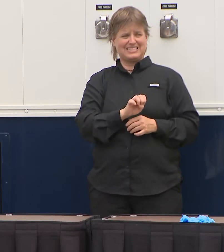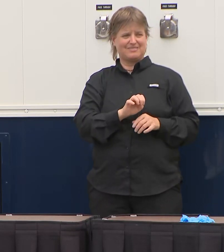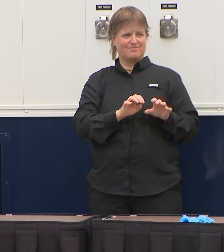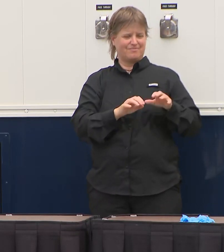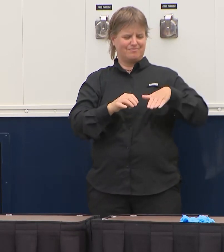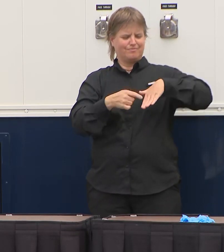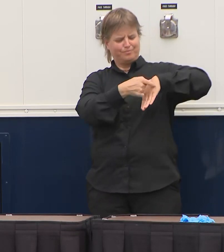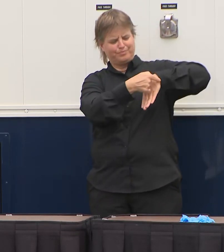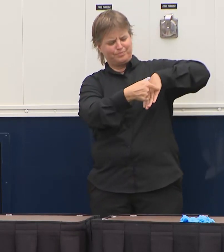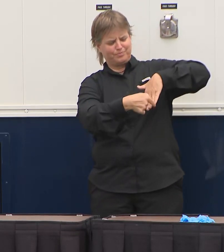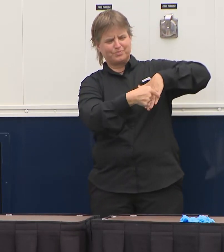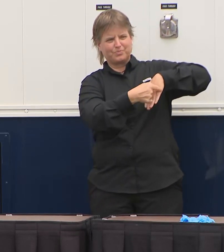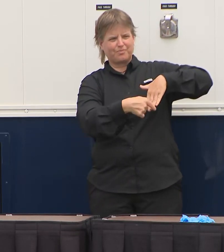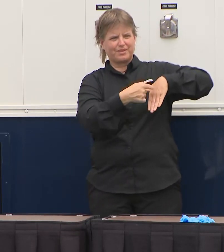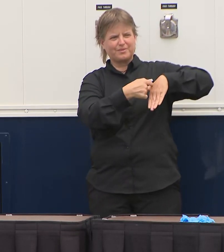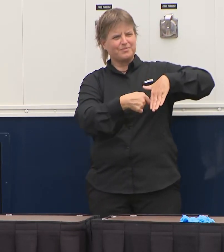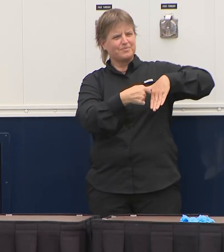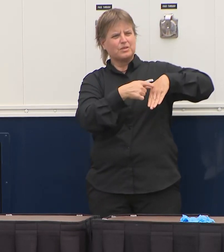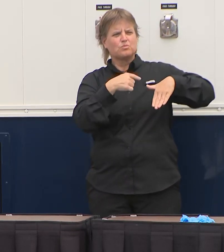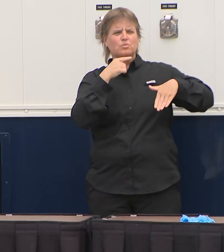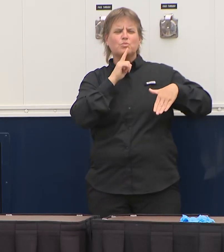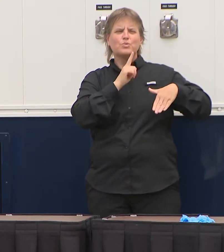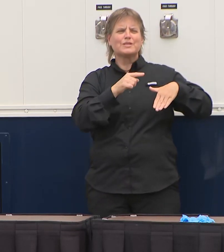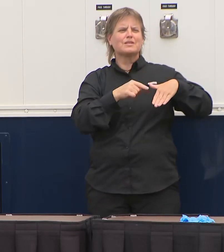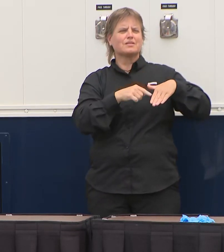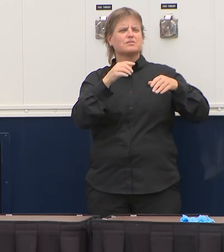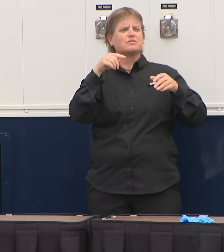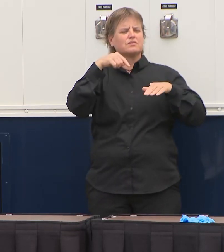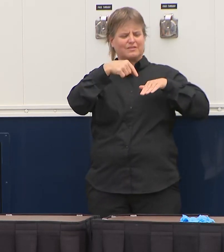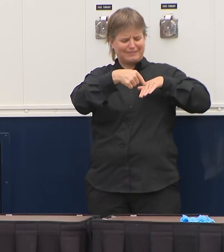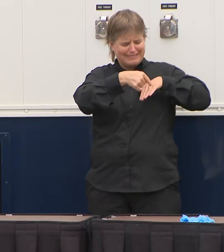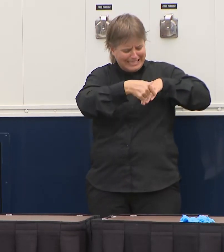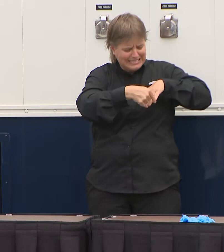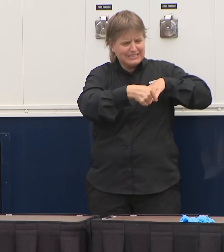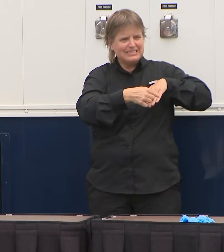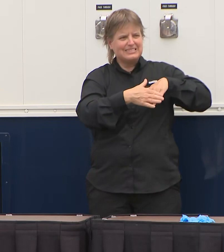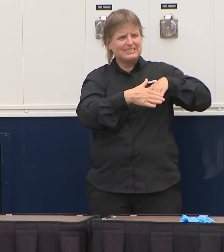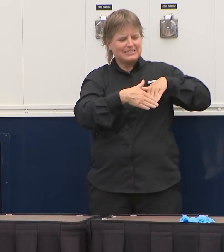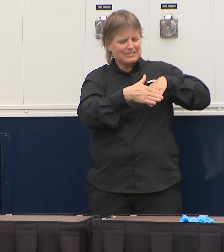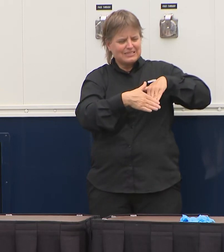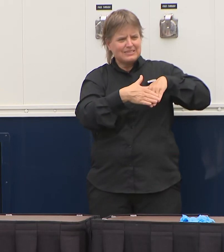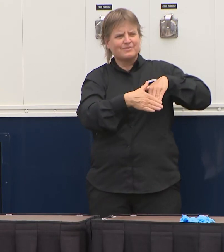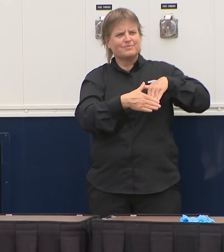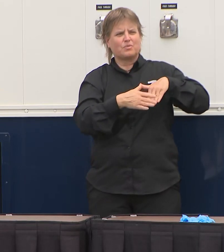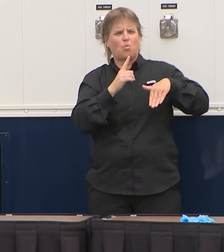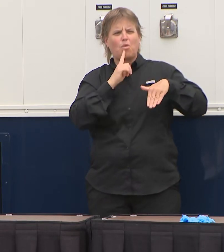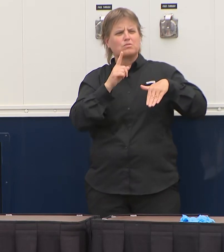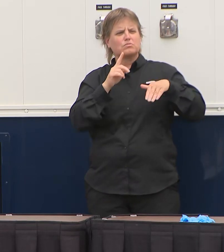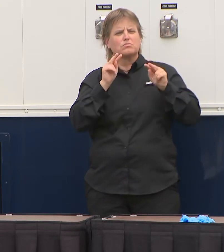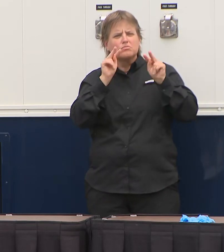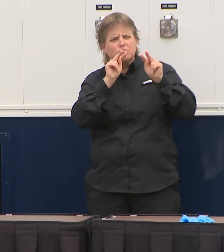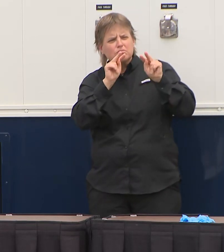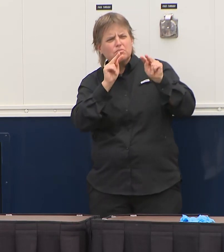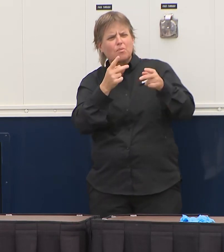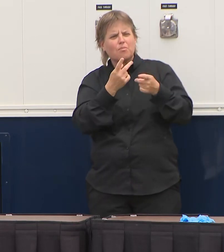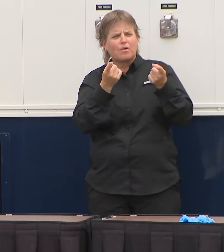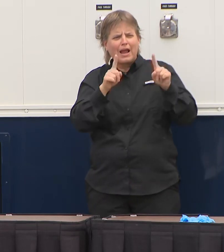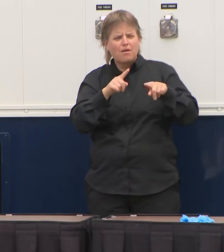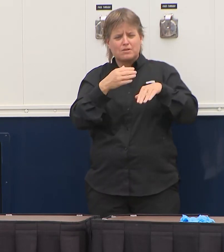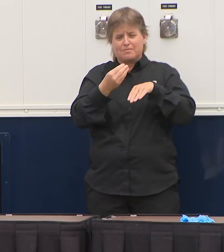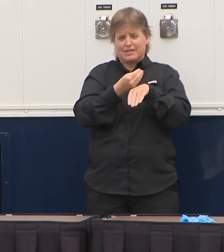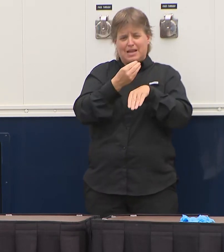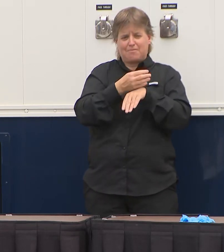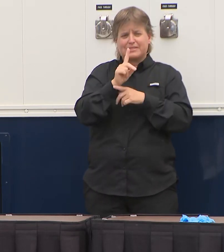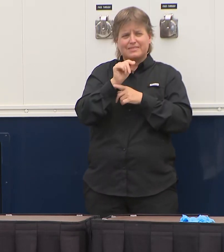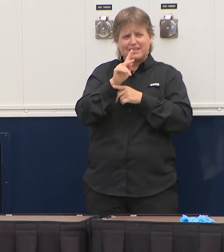most concerned about. But even with all the things we're doing, as the mayor said, you know, we're watching what's going on in Miami-Dade. And there is still capacity here, which